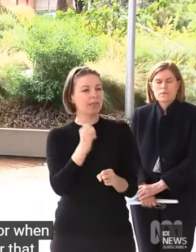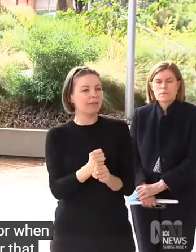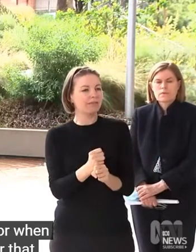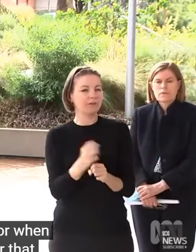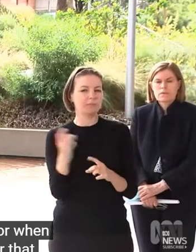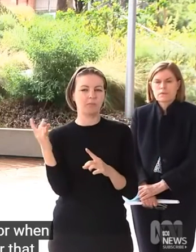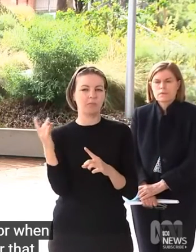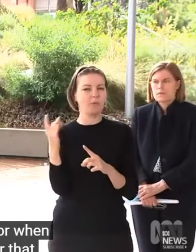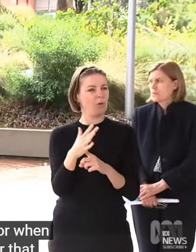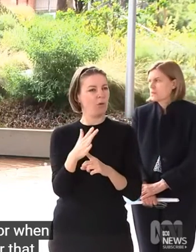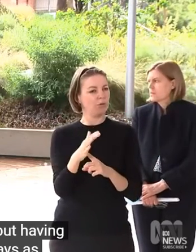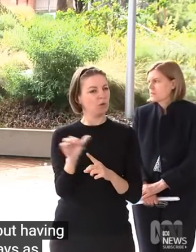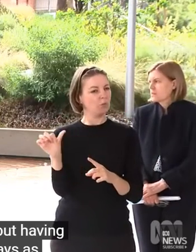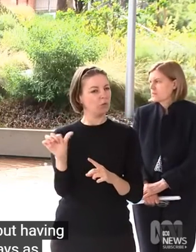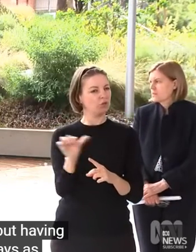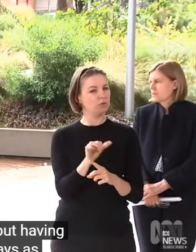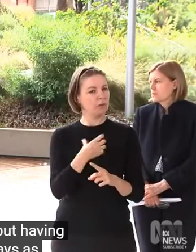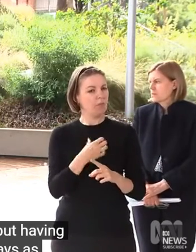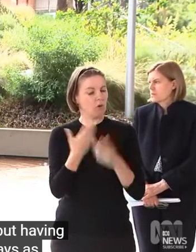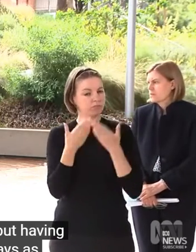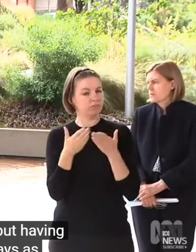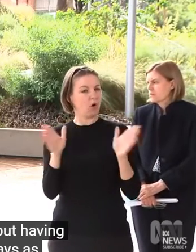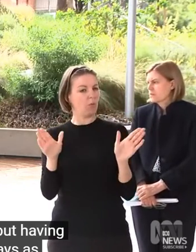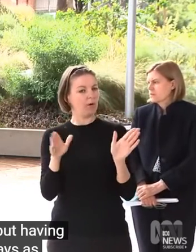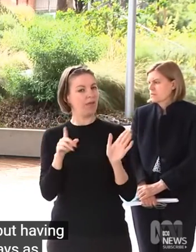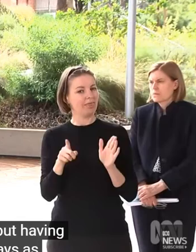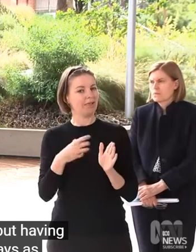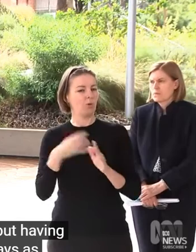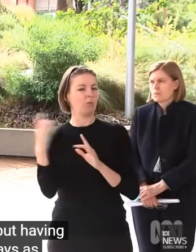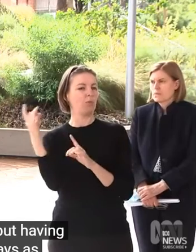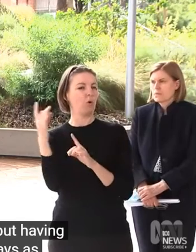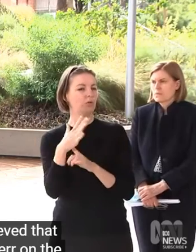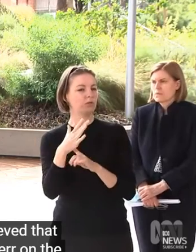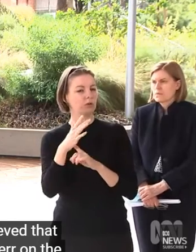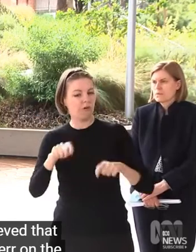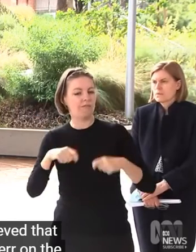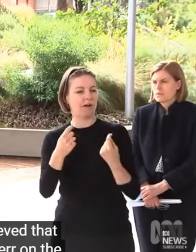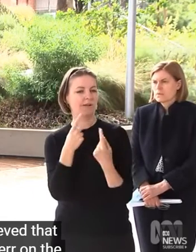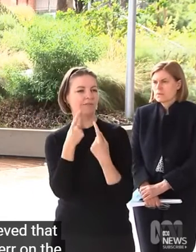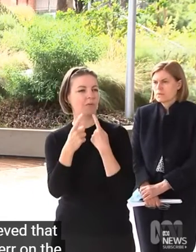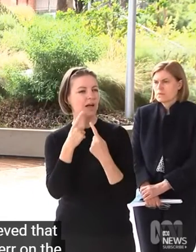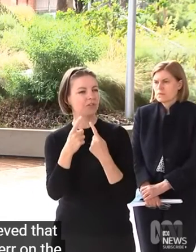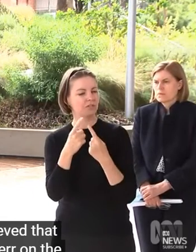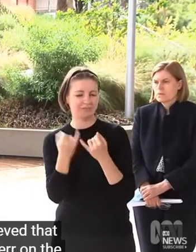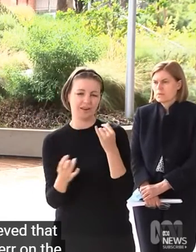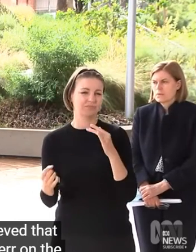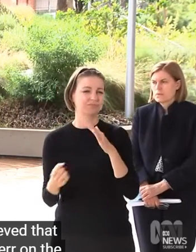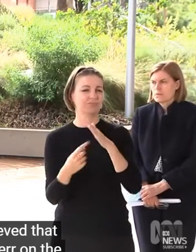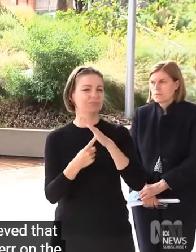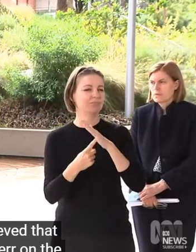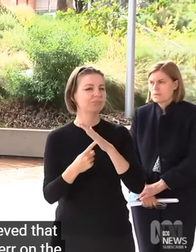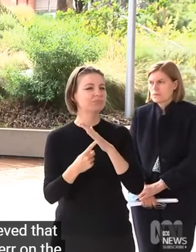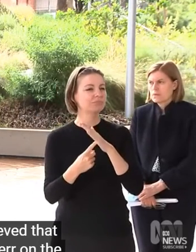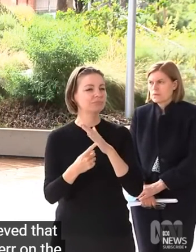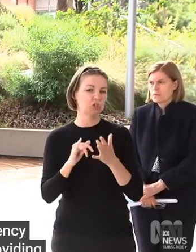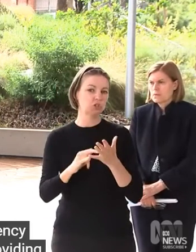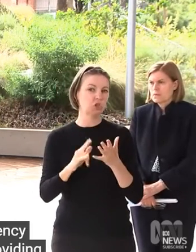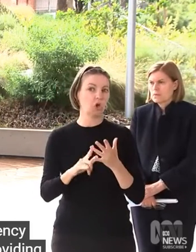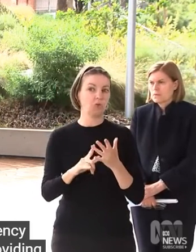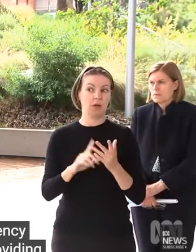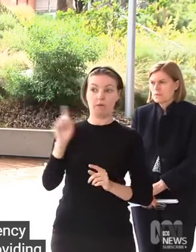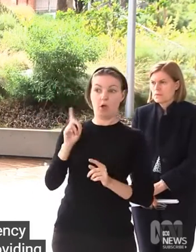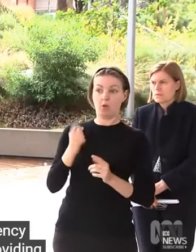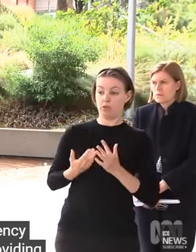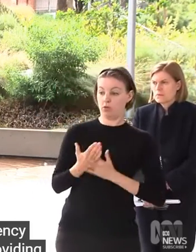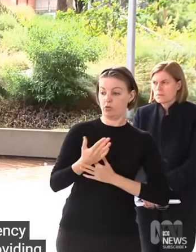err on the side of transparency. Transparency in providing information is crucial. And I think particularly, you know, as we're going through COVID, the